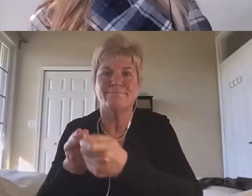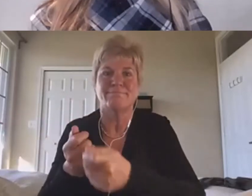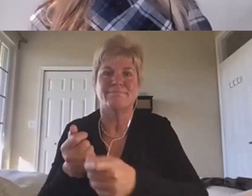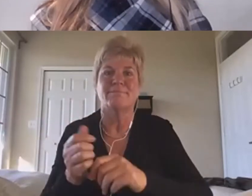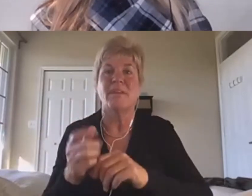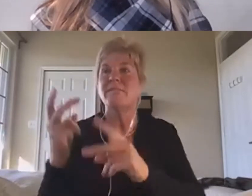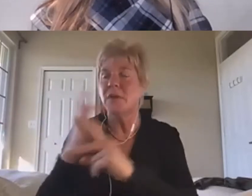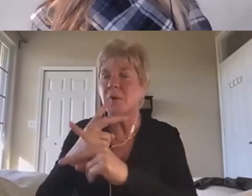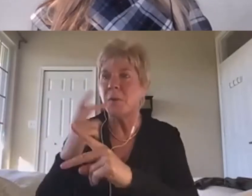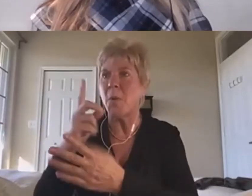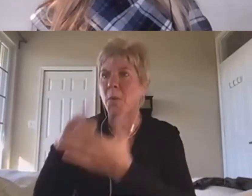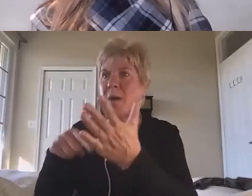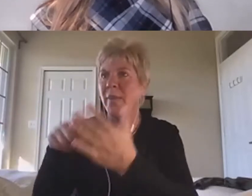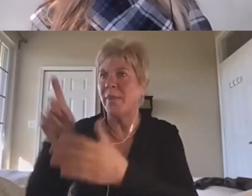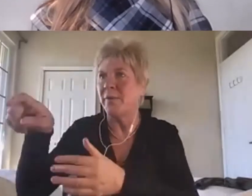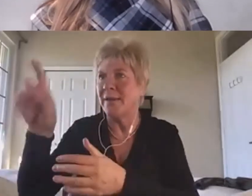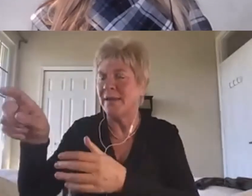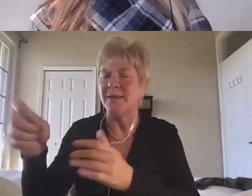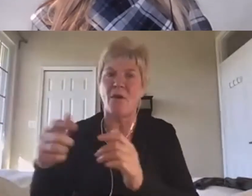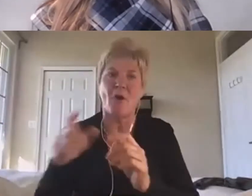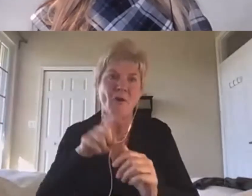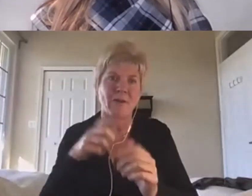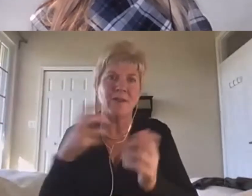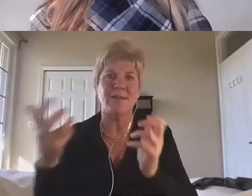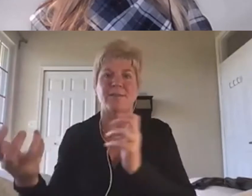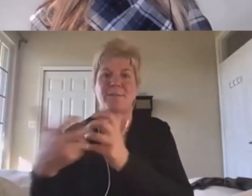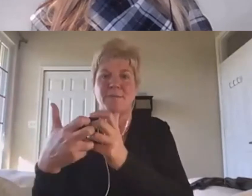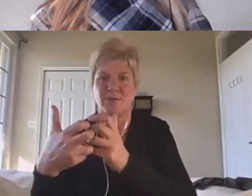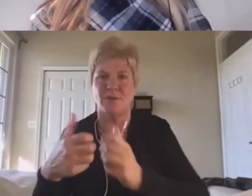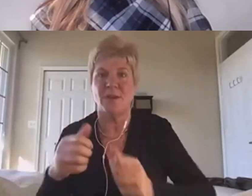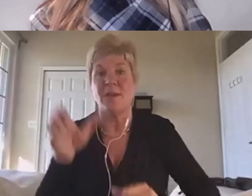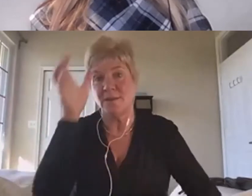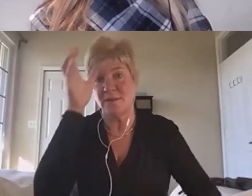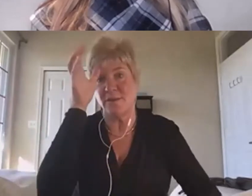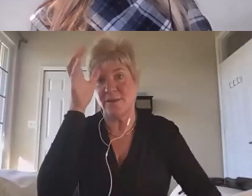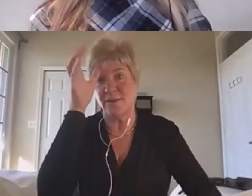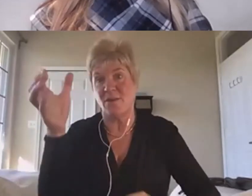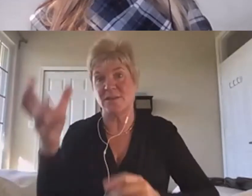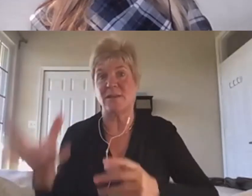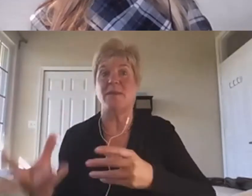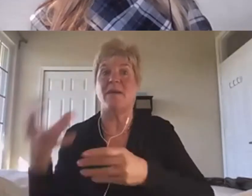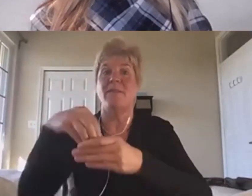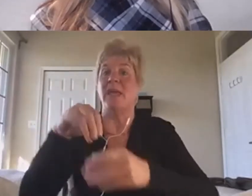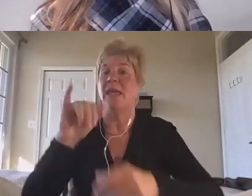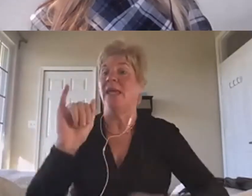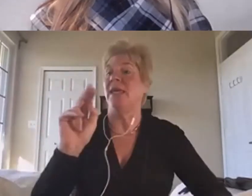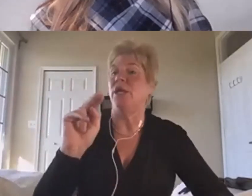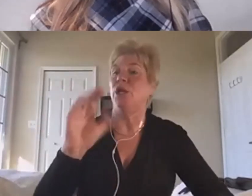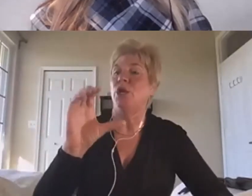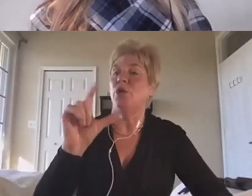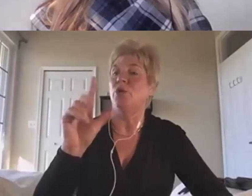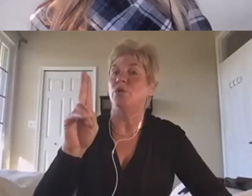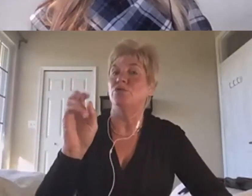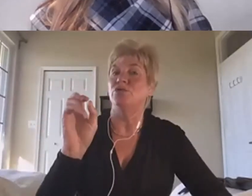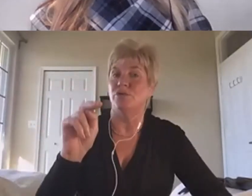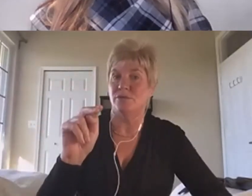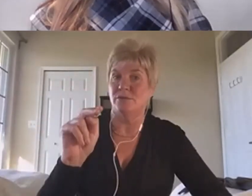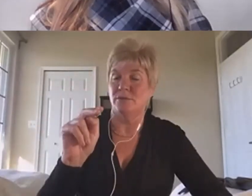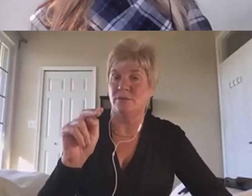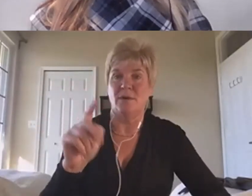Whereas right now it's this concept of inclusion inclusion and nobody can define inclusion.